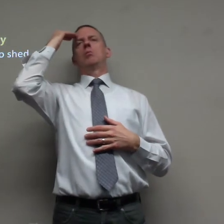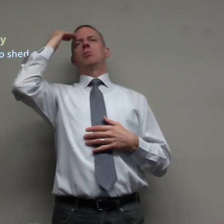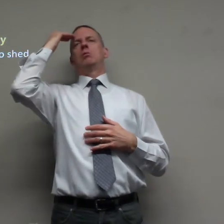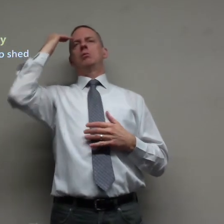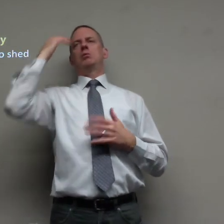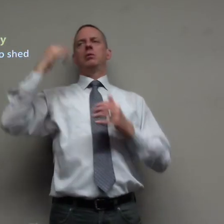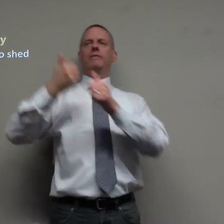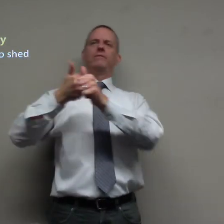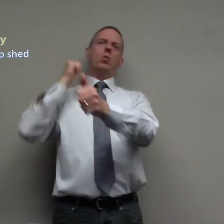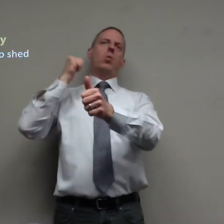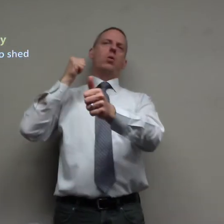know this